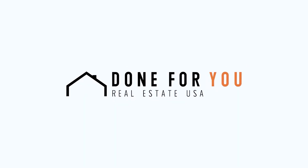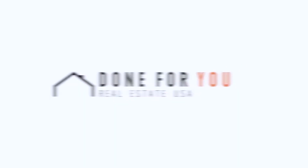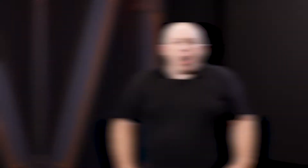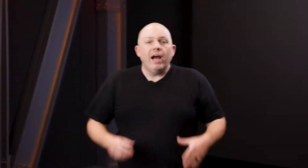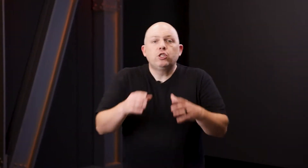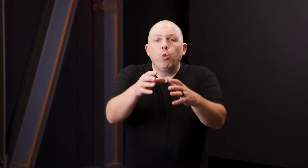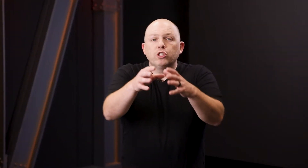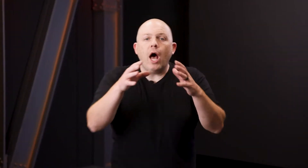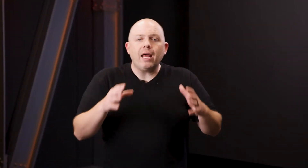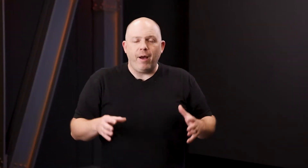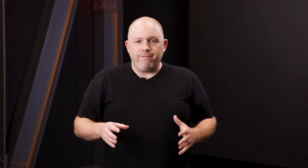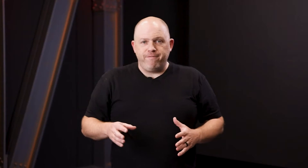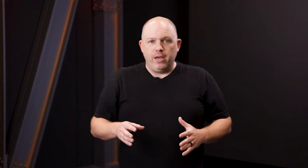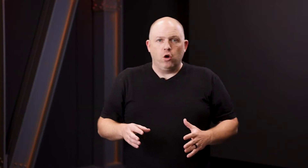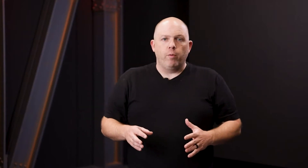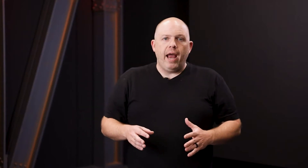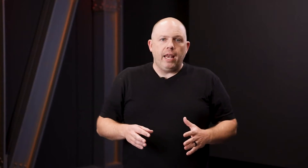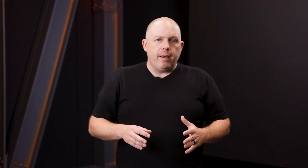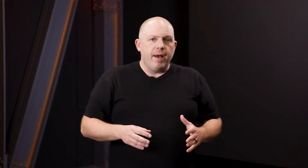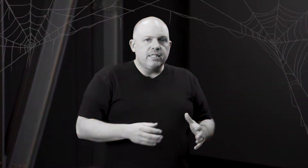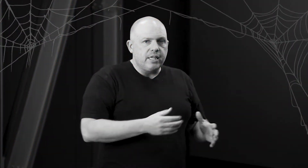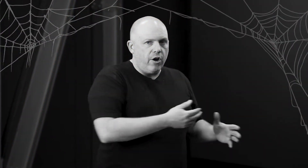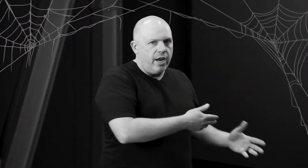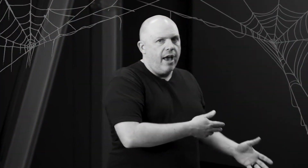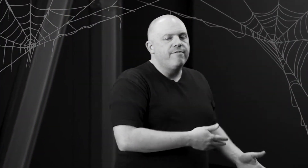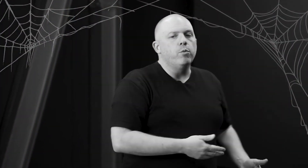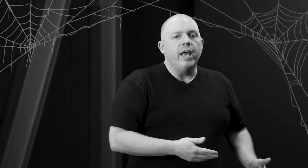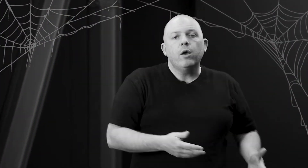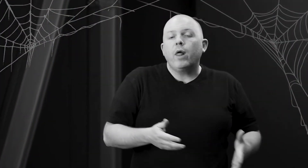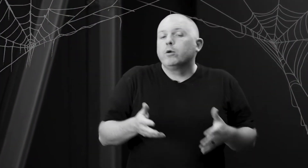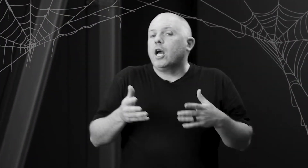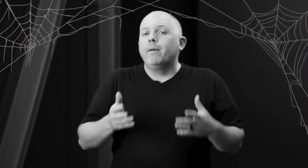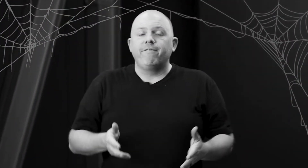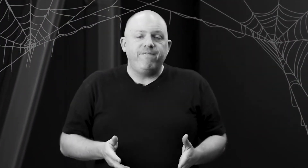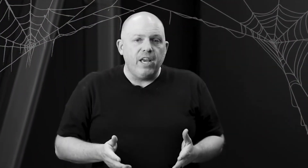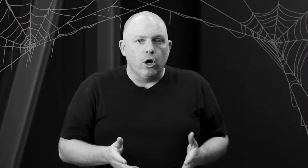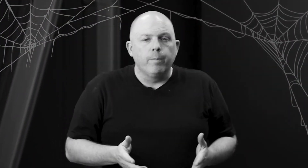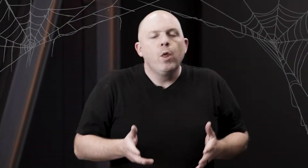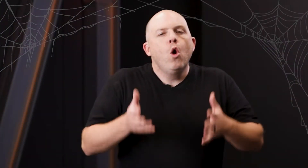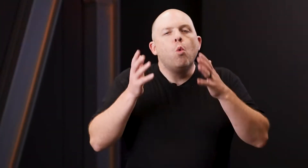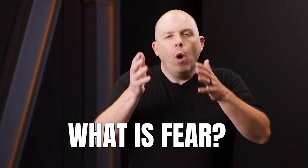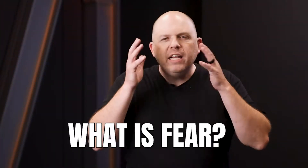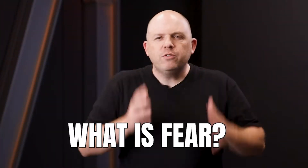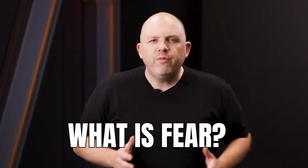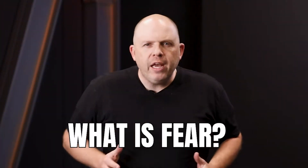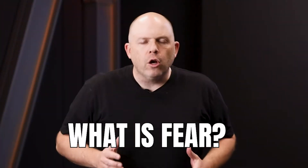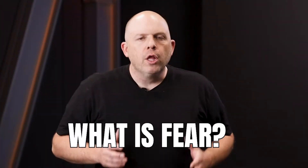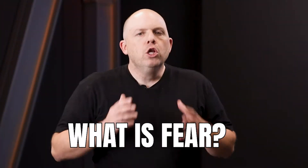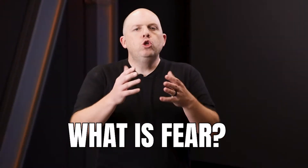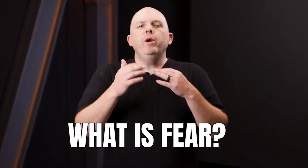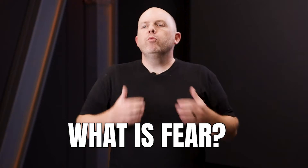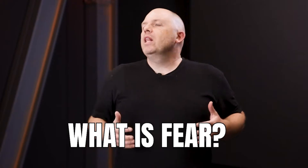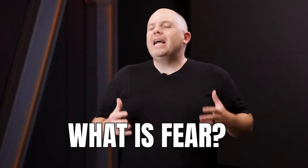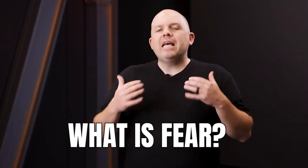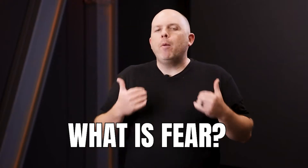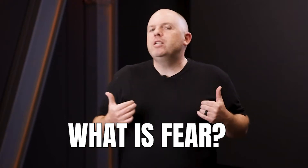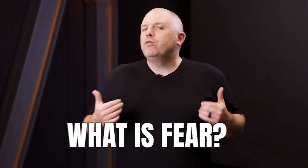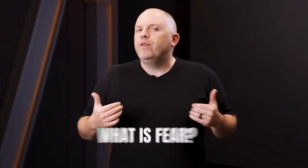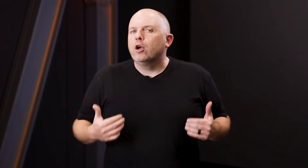All right, so we're talking about fear, right? Like my scary knife and wig. Like we're talking about fear. What is fear? Do we realize how much fear